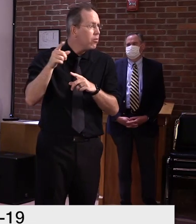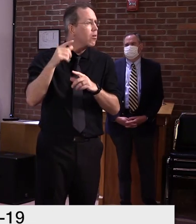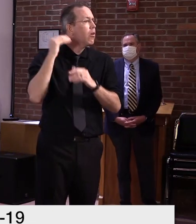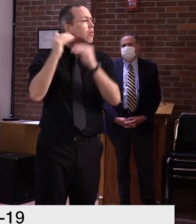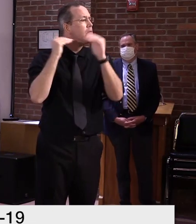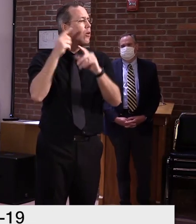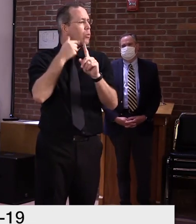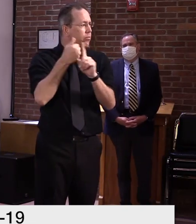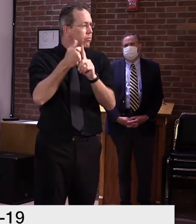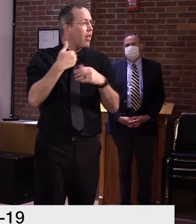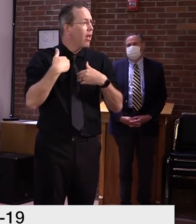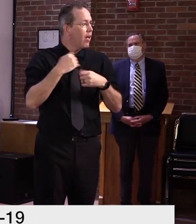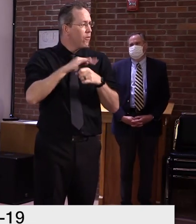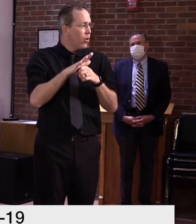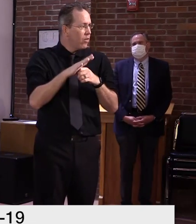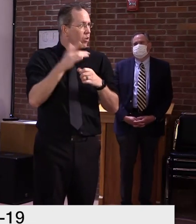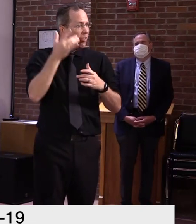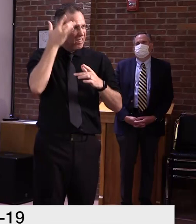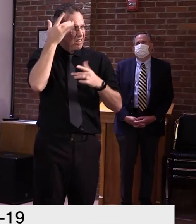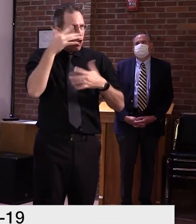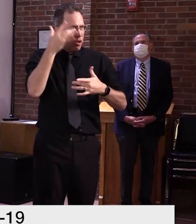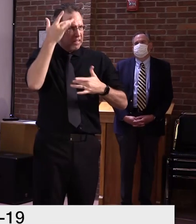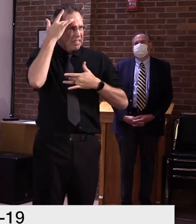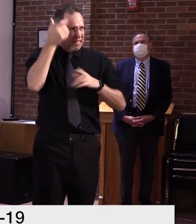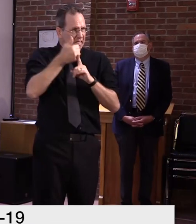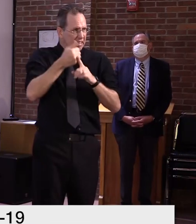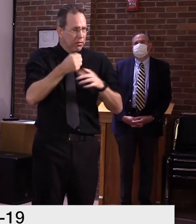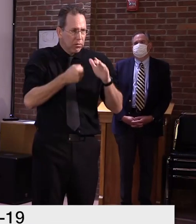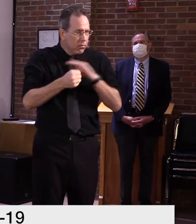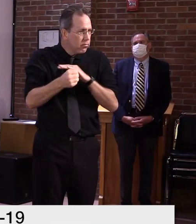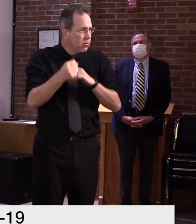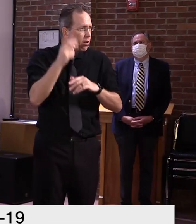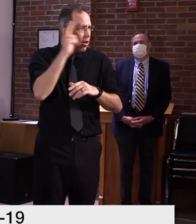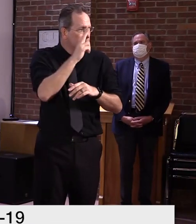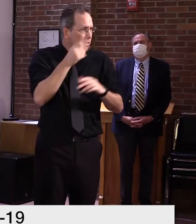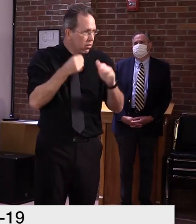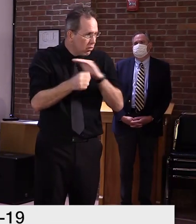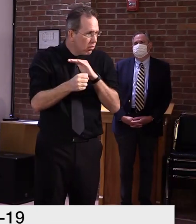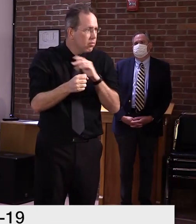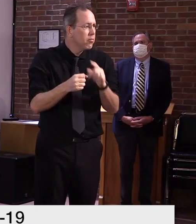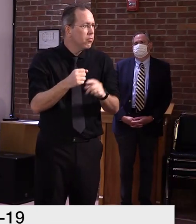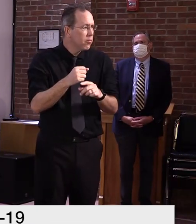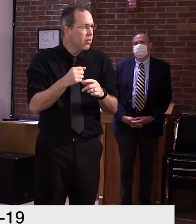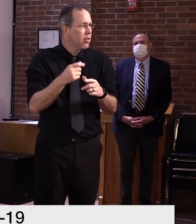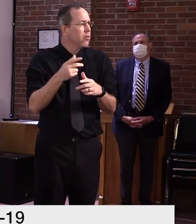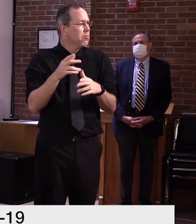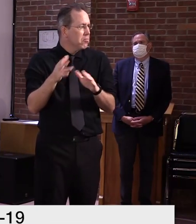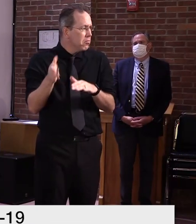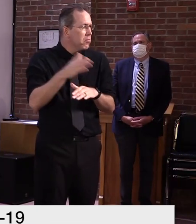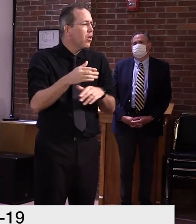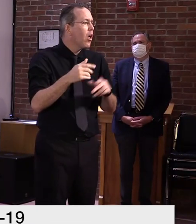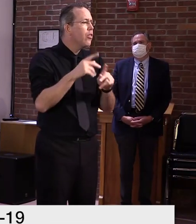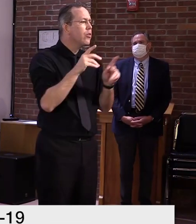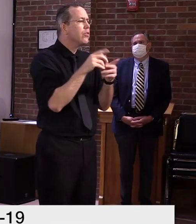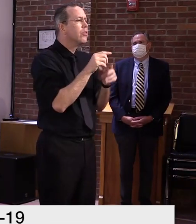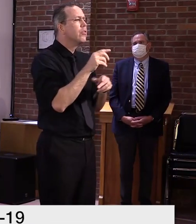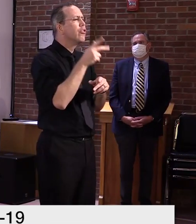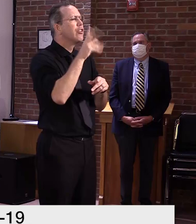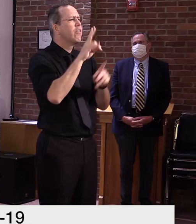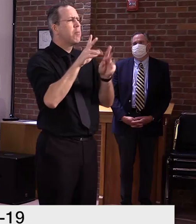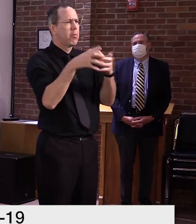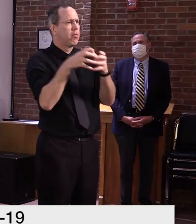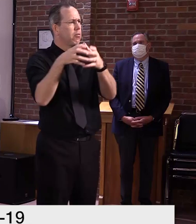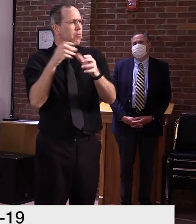hospitalized in a particular hospital and 37 infected, but non symptomatic, asymptomatic adults were